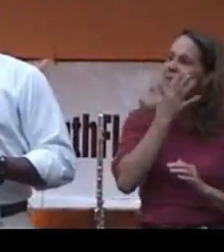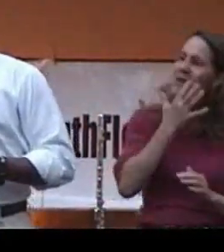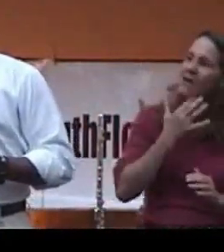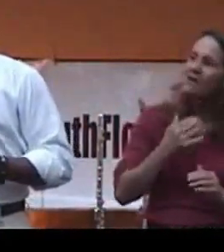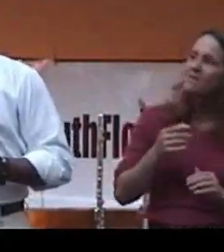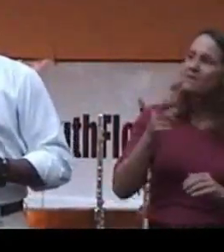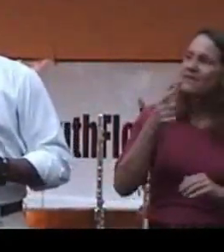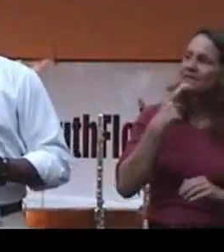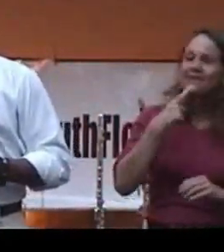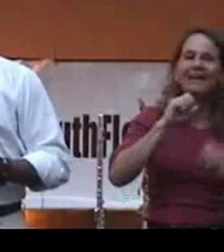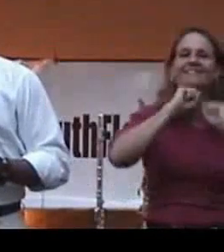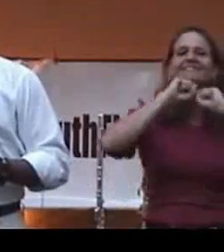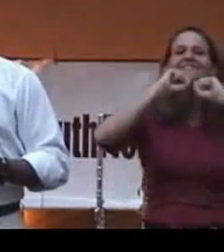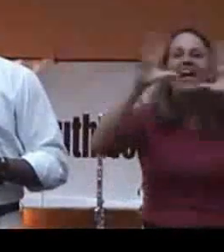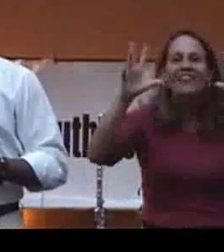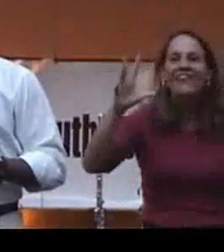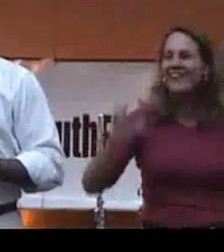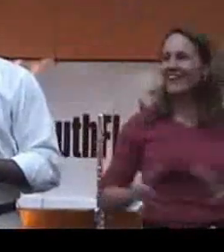He says nothing.